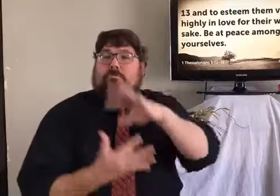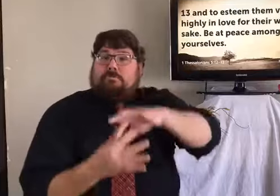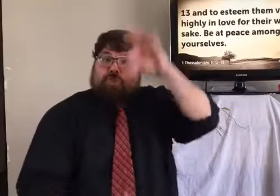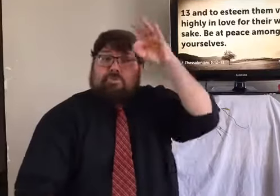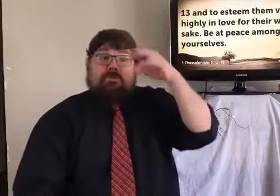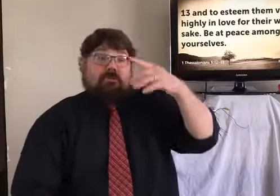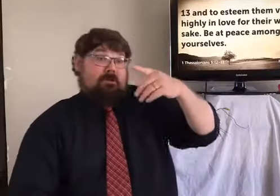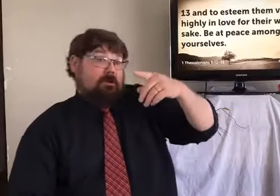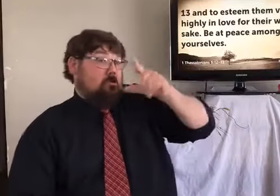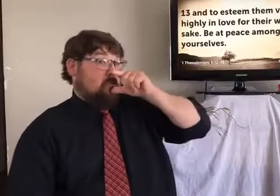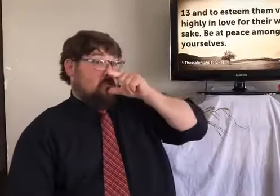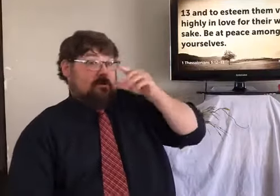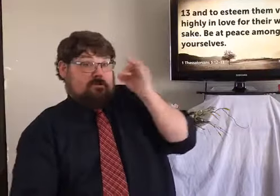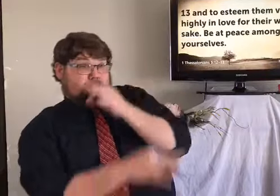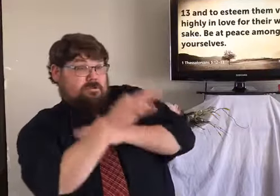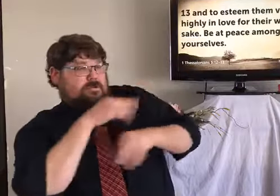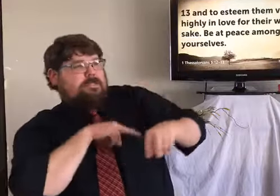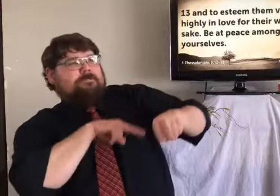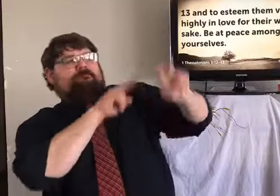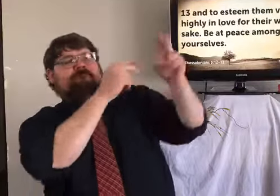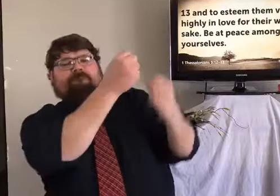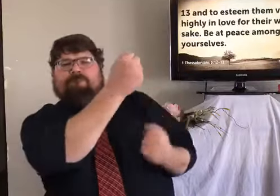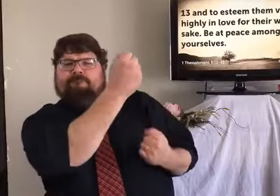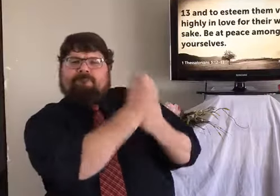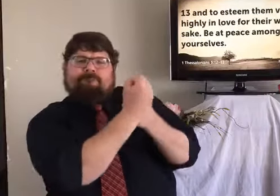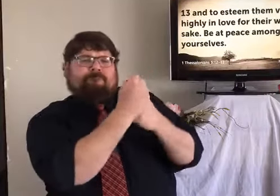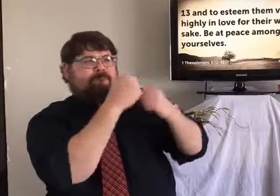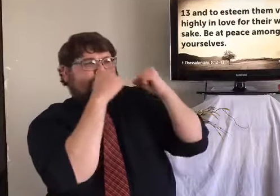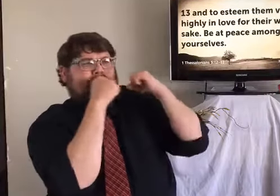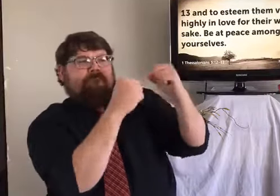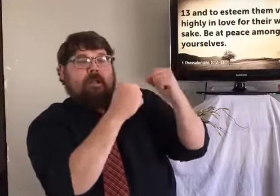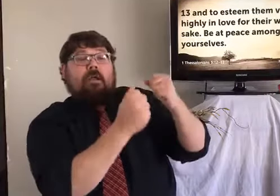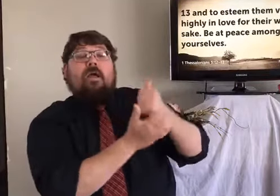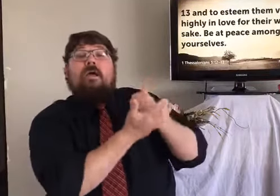his under-shepherds to help feed the flock of God for spiritual benefit.